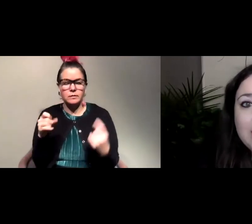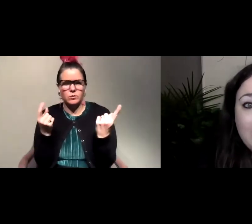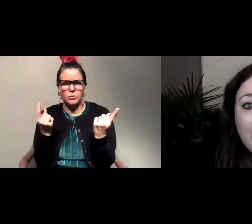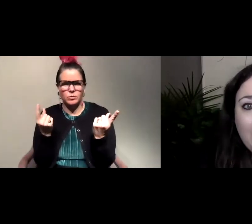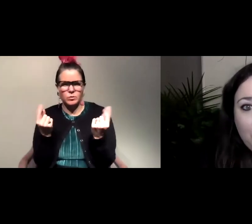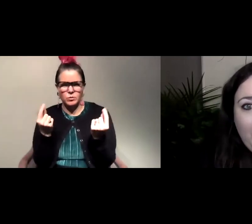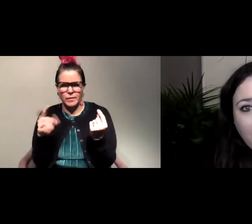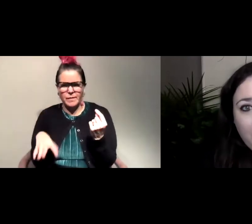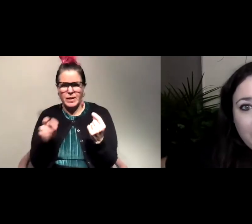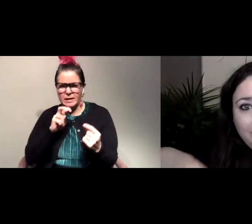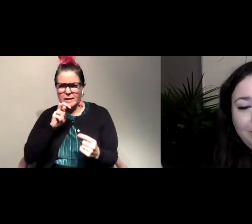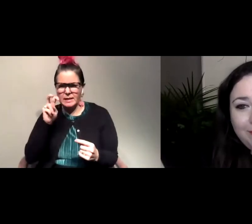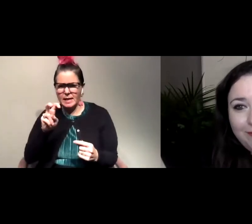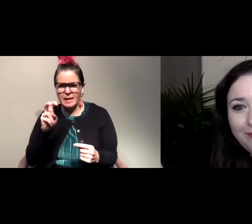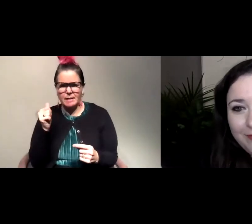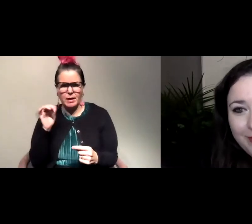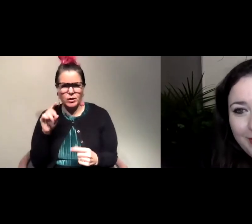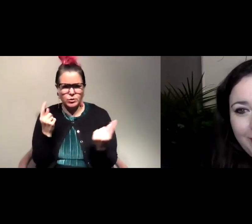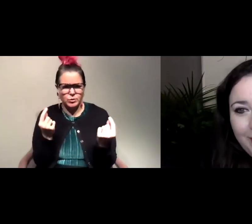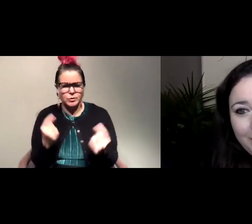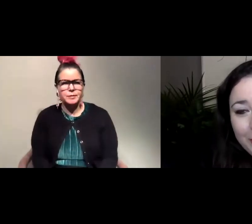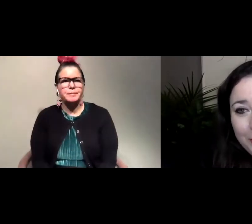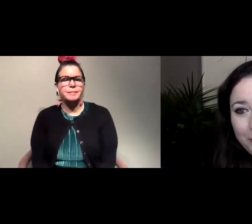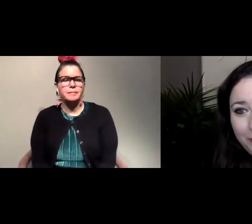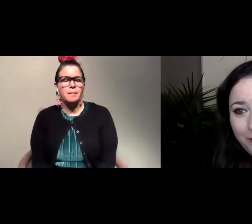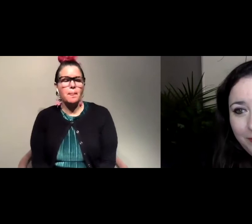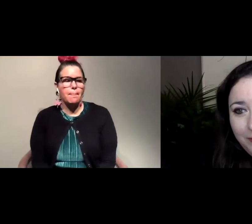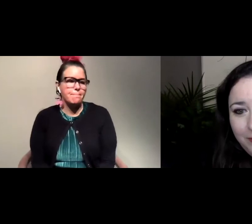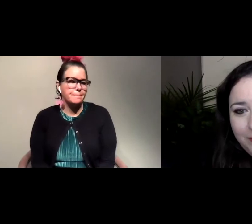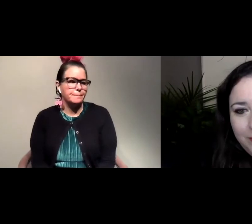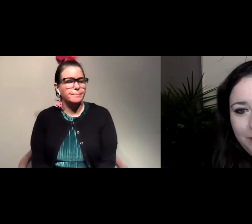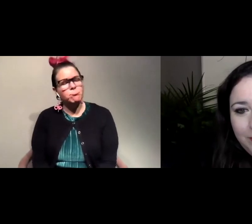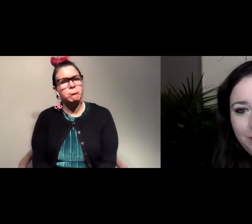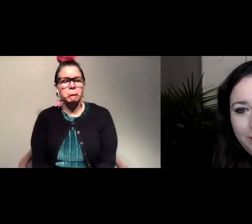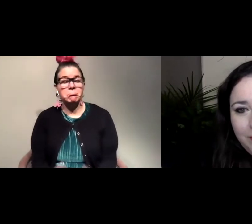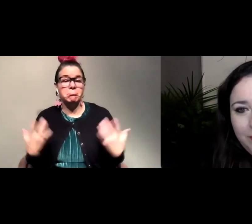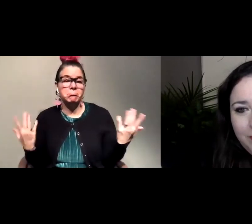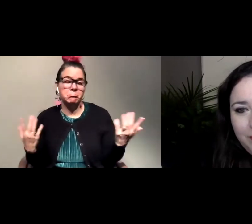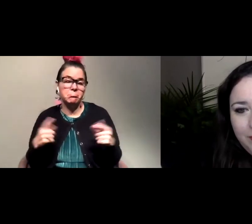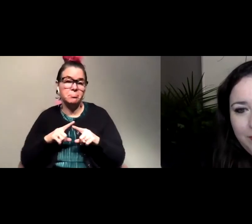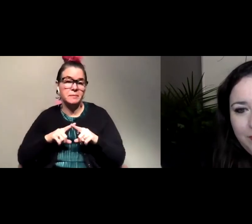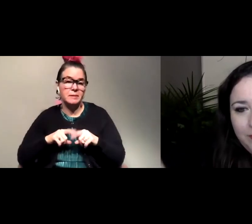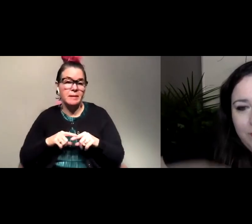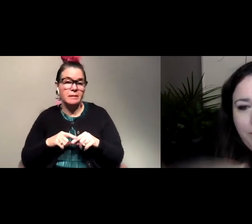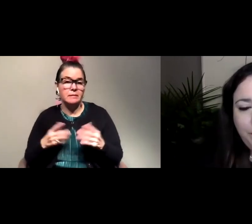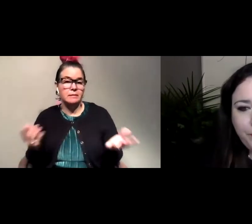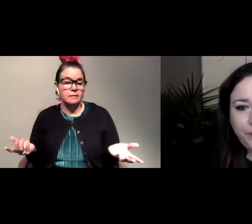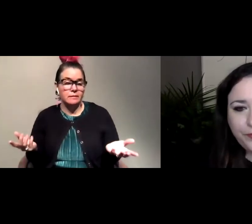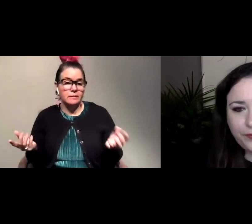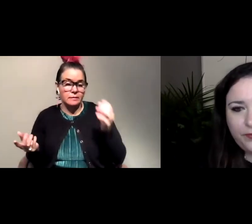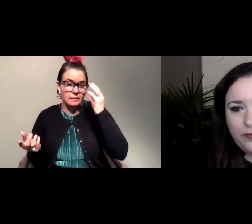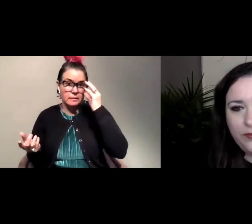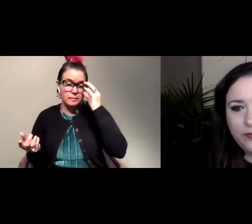find a snake in your backyard I will it really depends and if you're